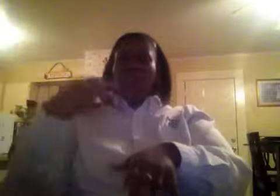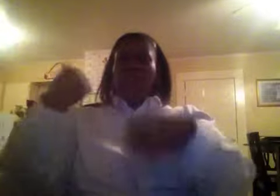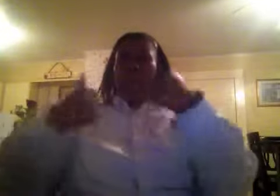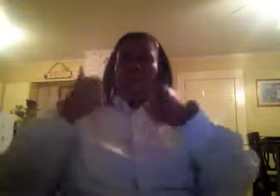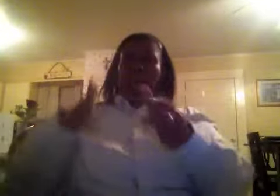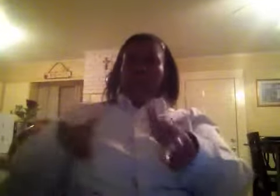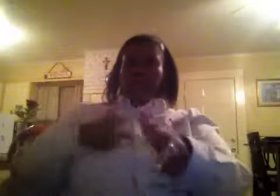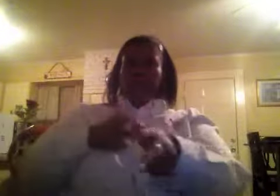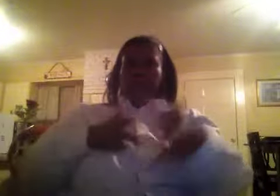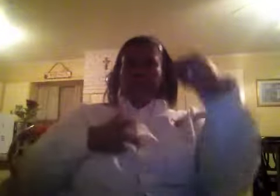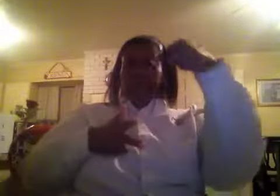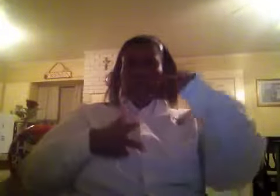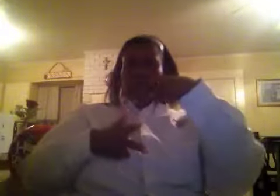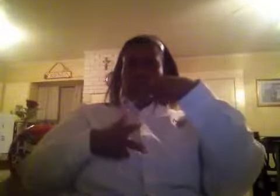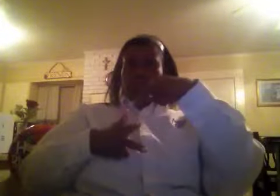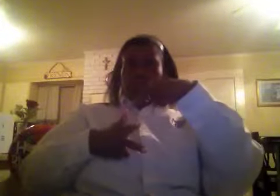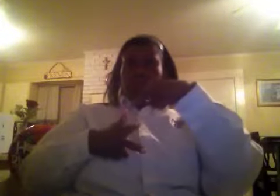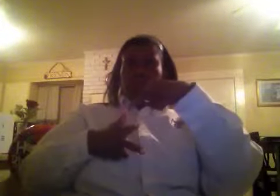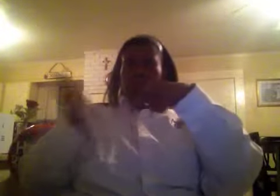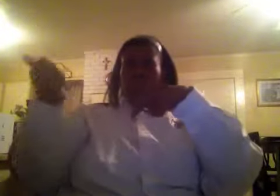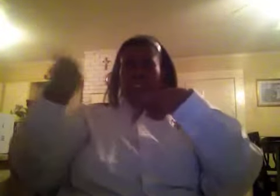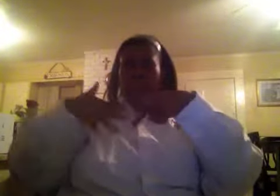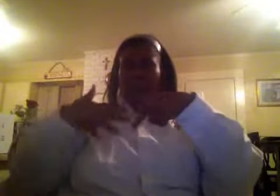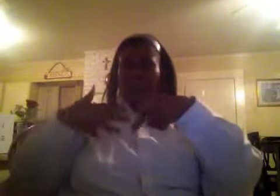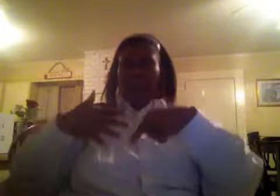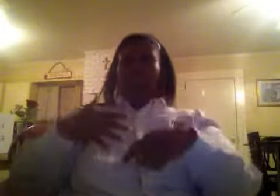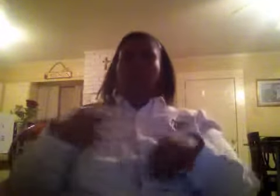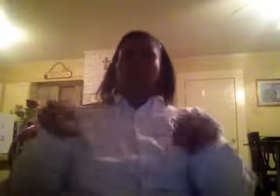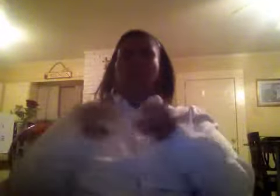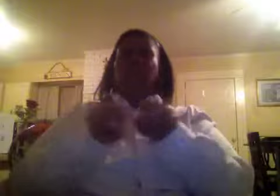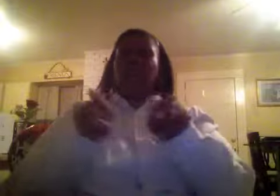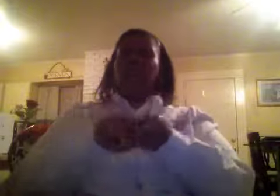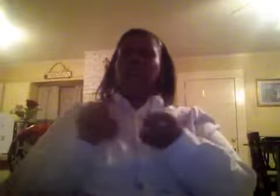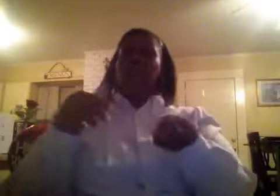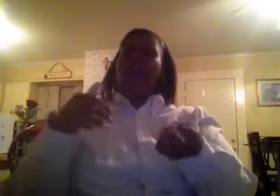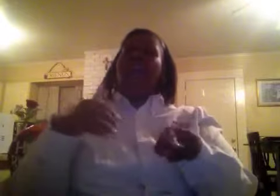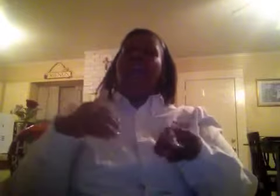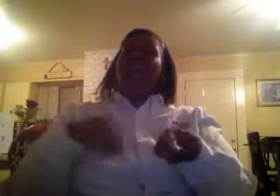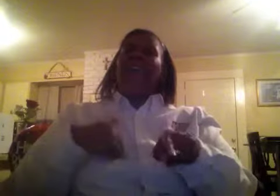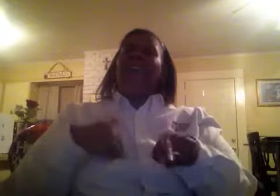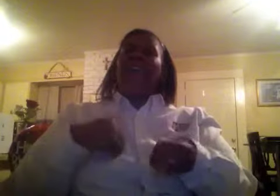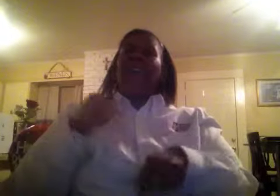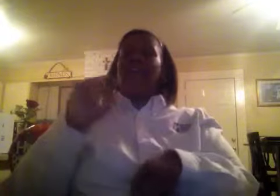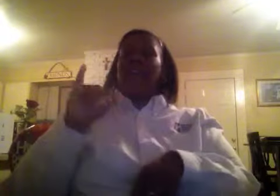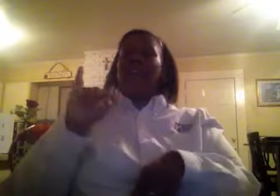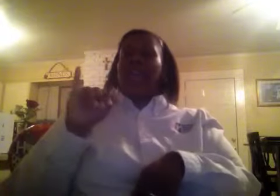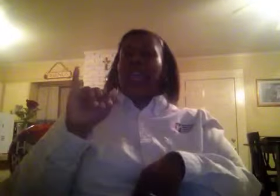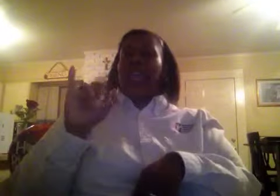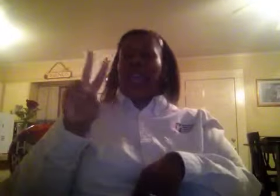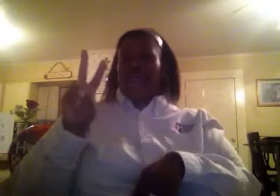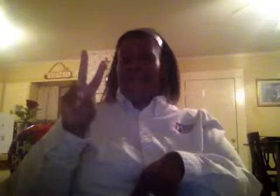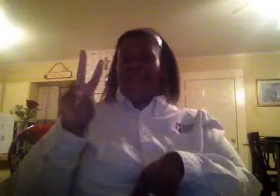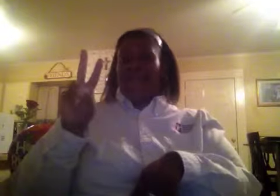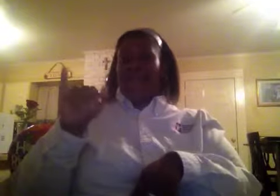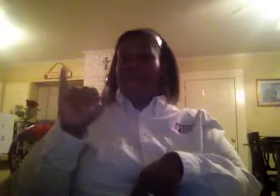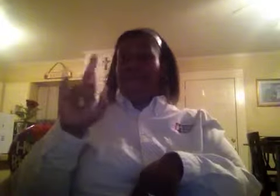There was also a demonstration of a virtual computer. The computer was